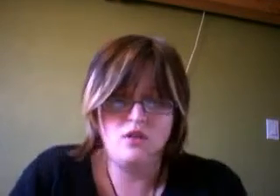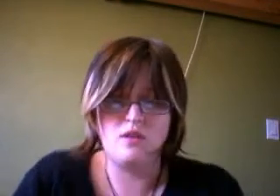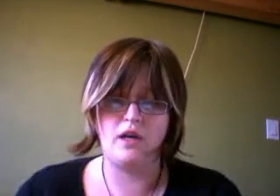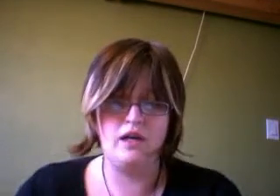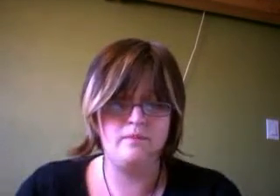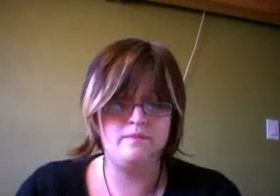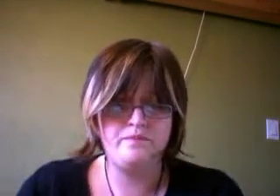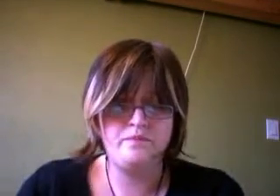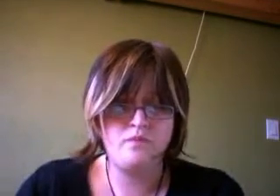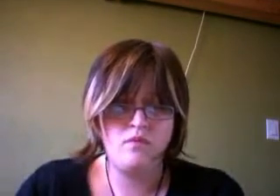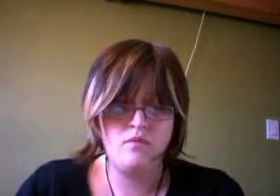somebody.